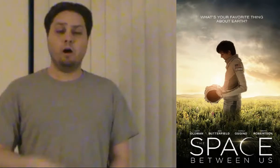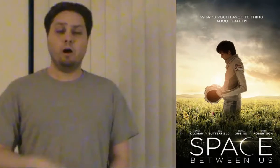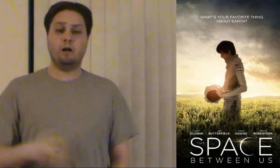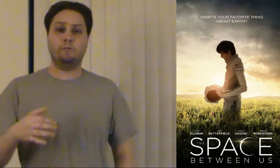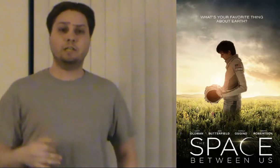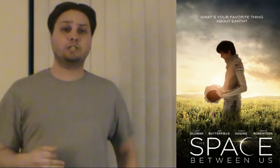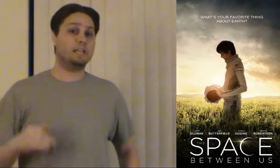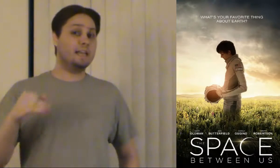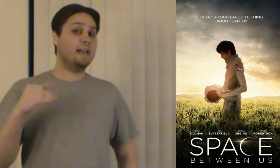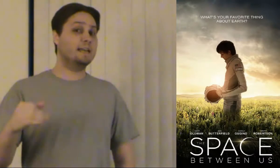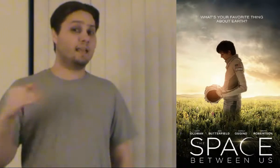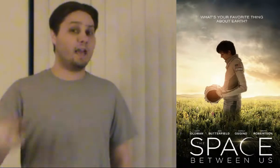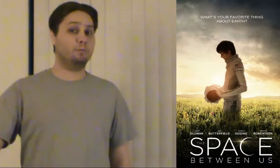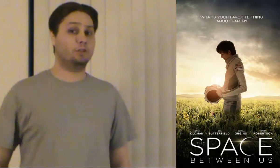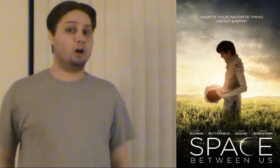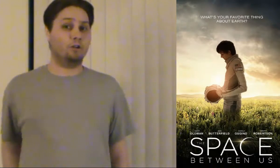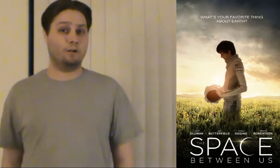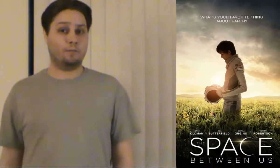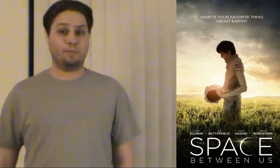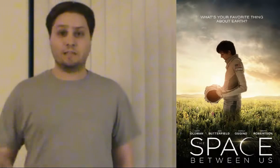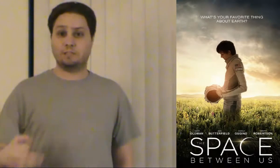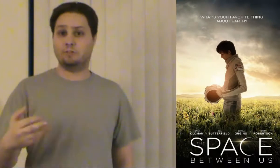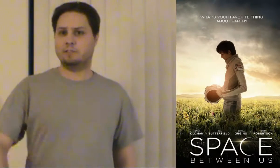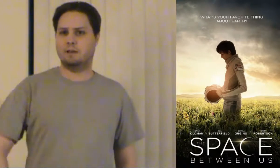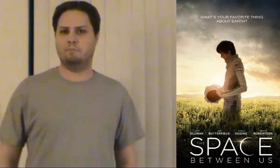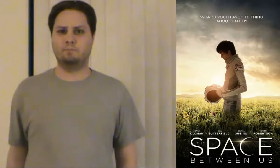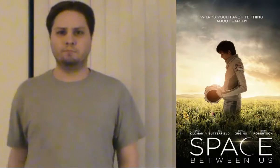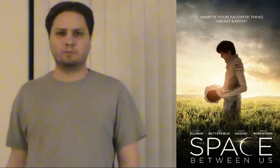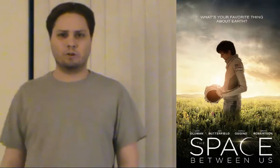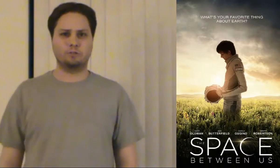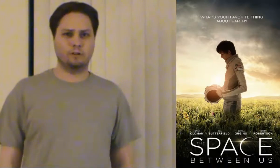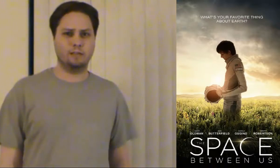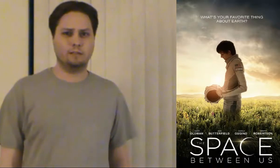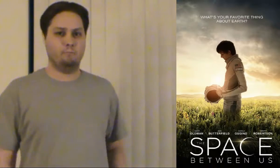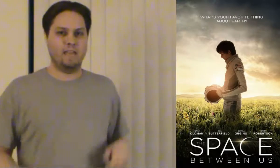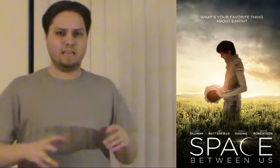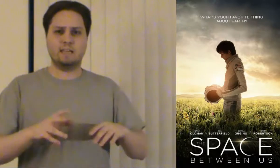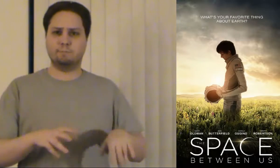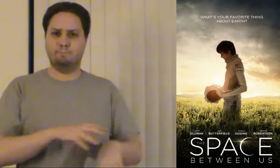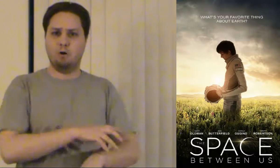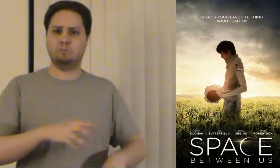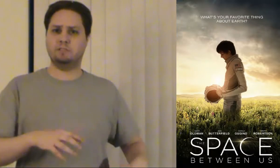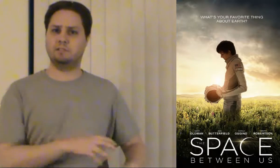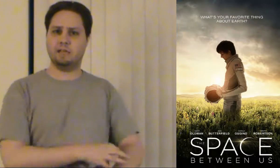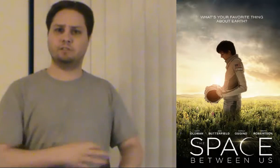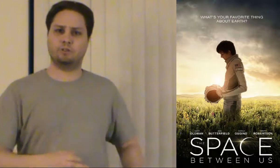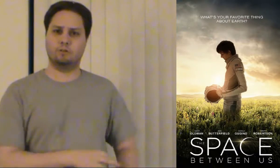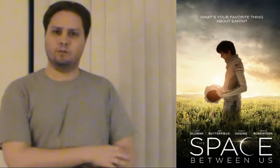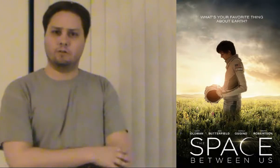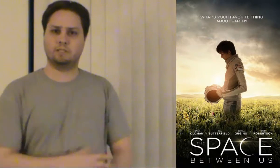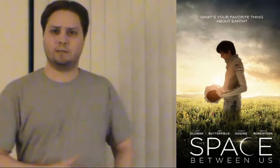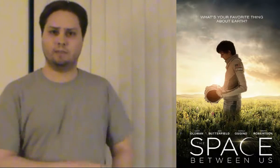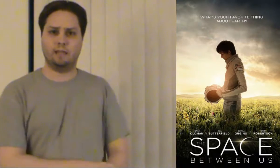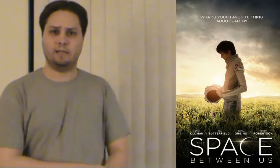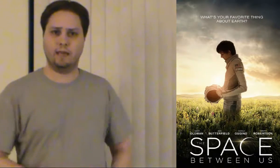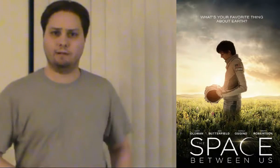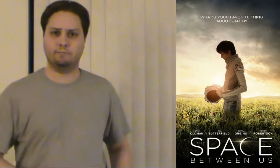Well, eventually he is able to go to Earth thanks to some surgery making his bones denser or something like that.